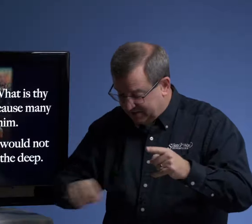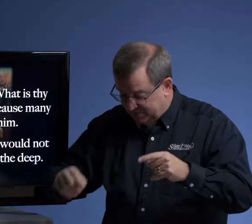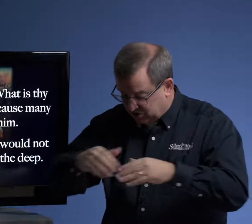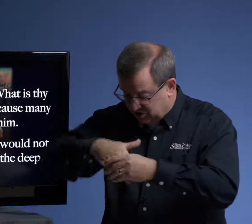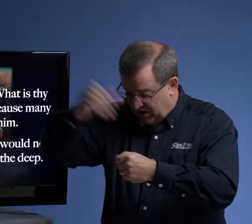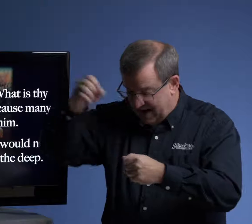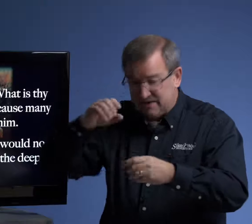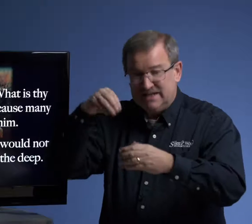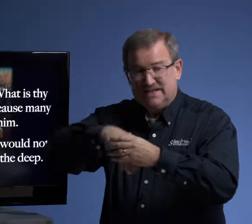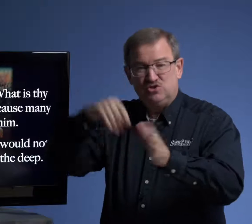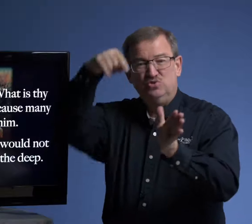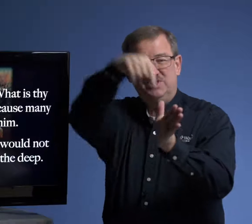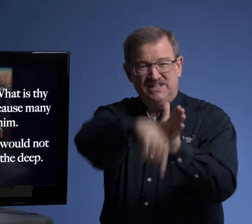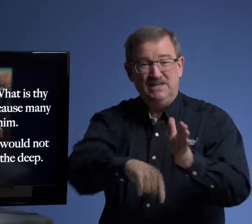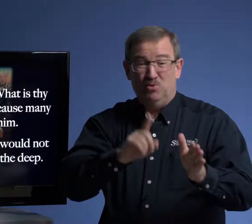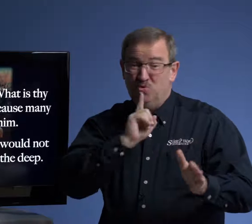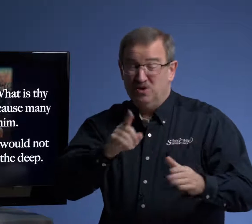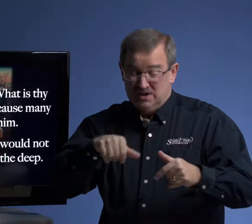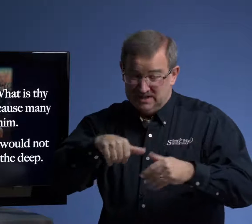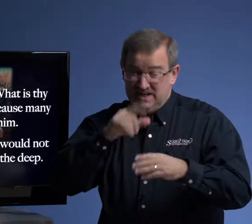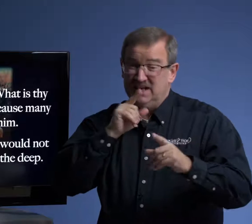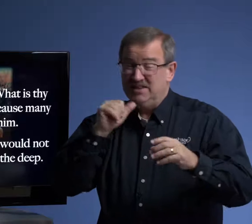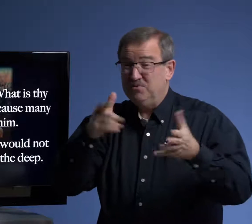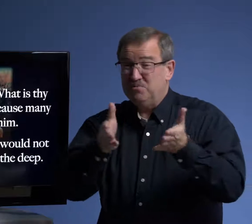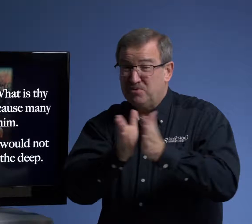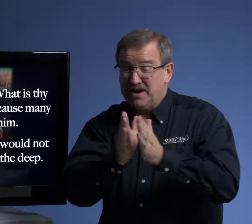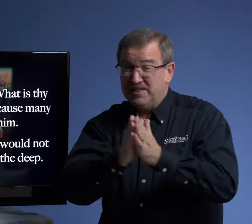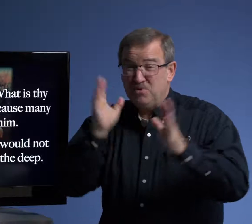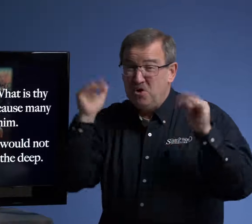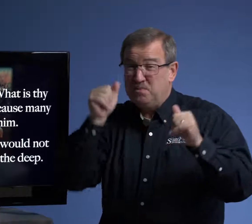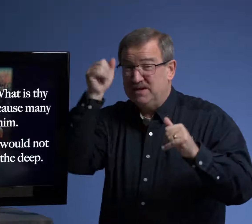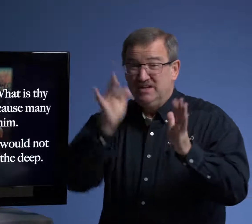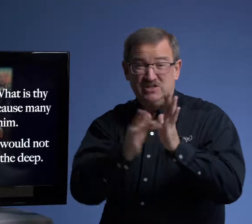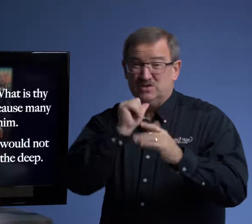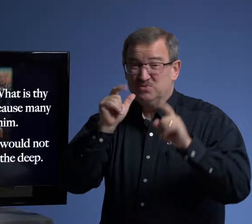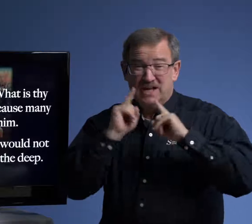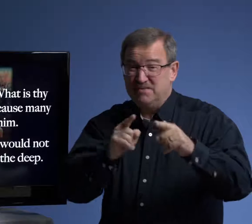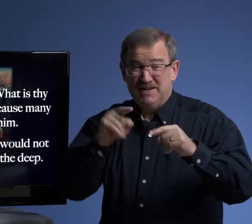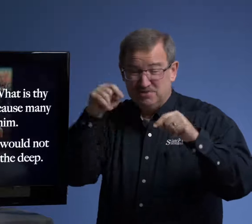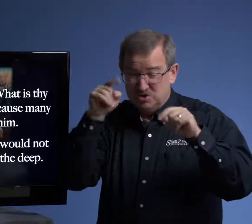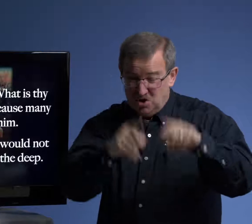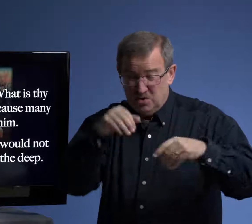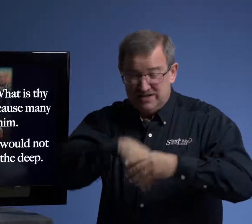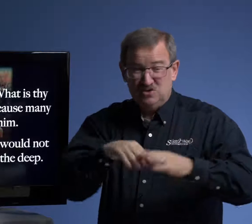them to go out into the deep, or he, they were praying, they were hoping Jesus would not command them to go into